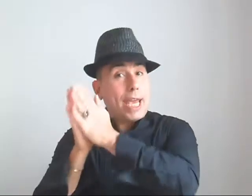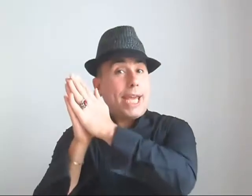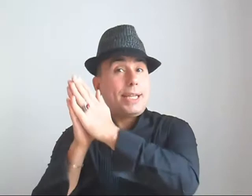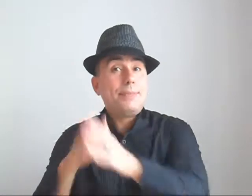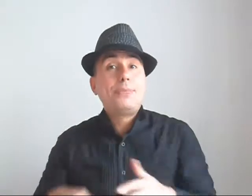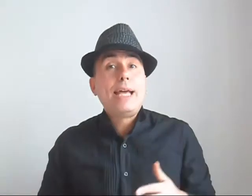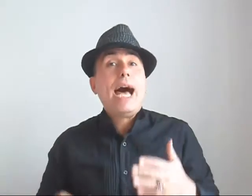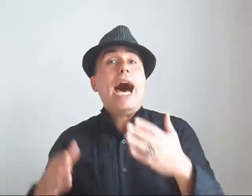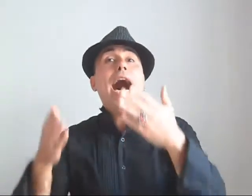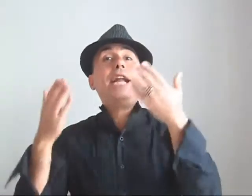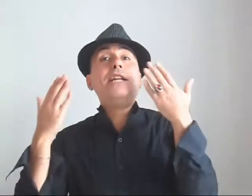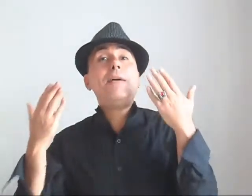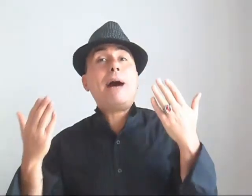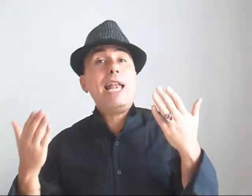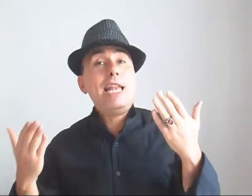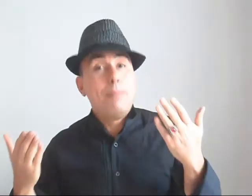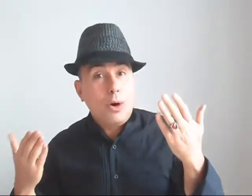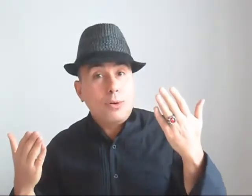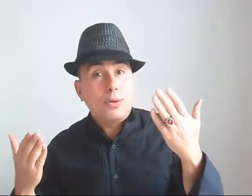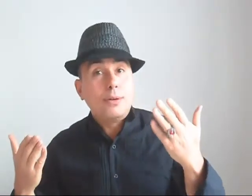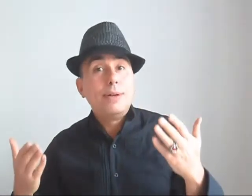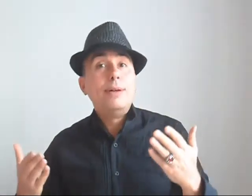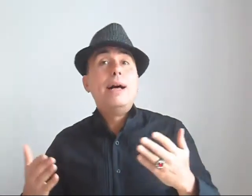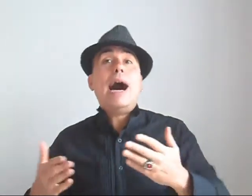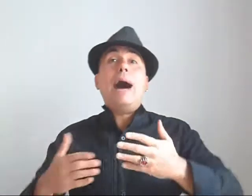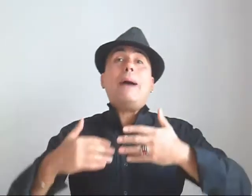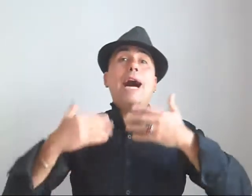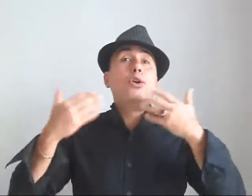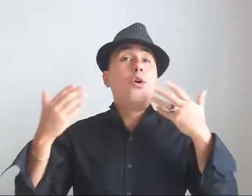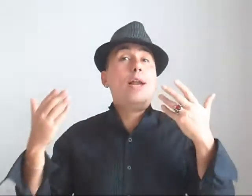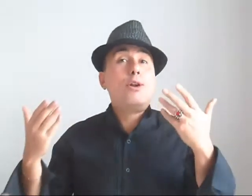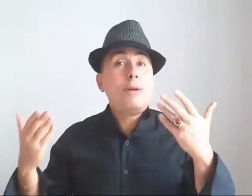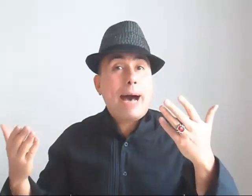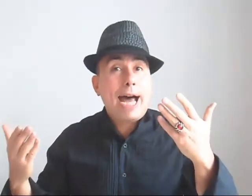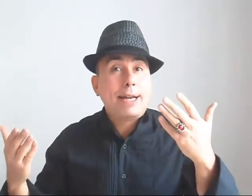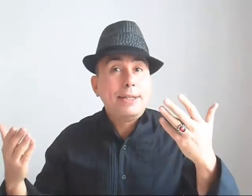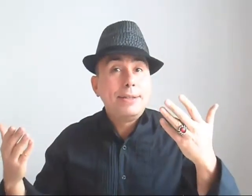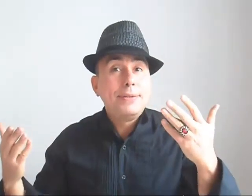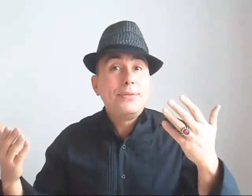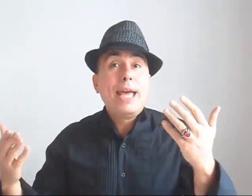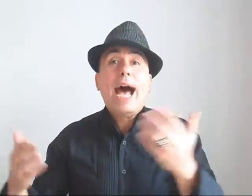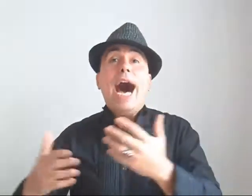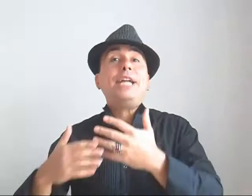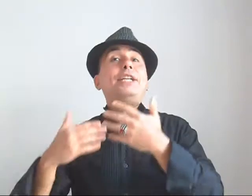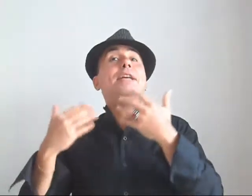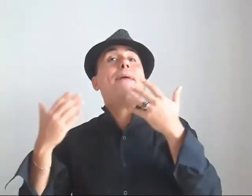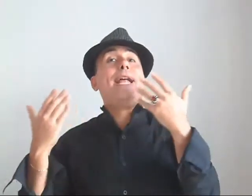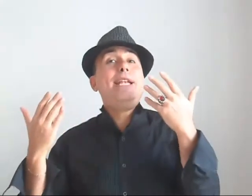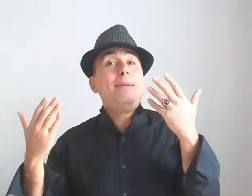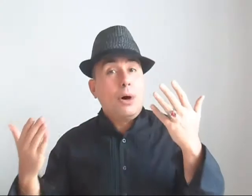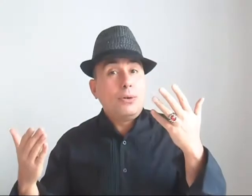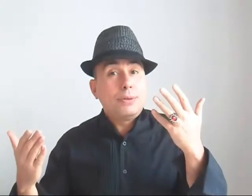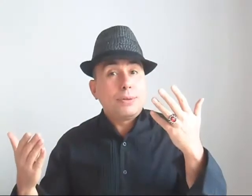said, Arriba el limón. Abajo el olivar. Arriba el limón.